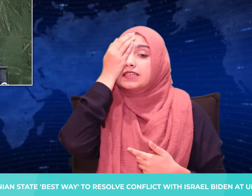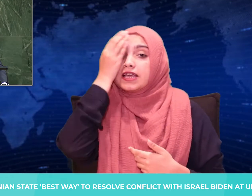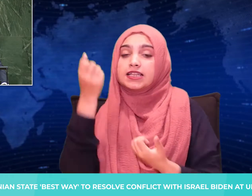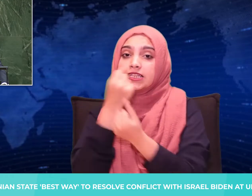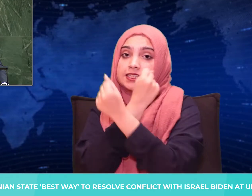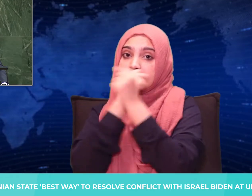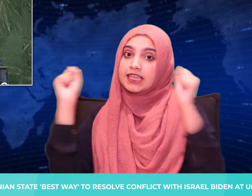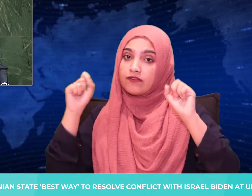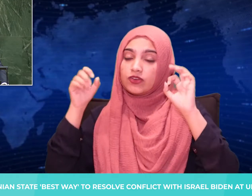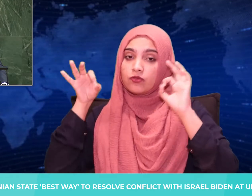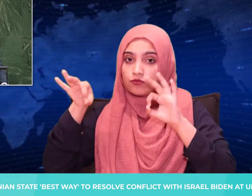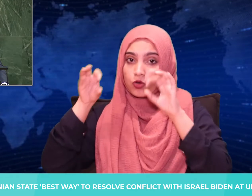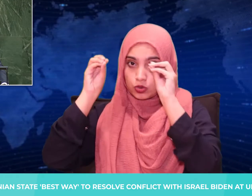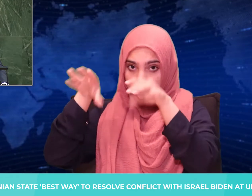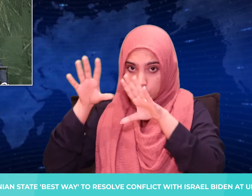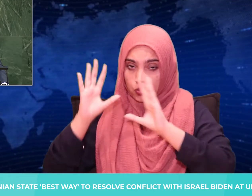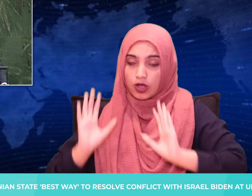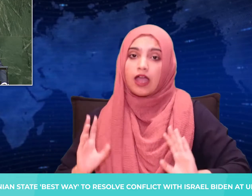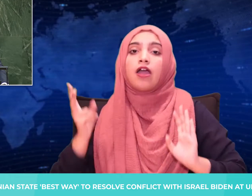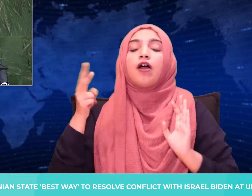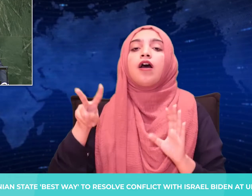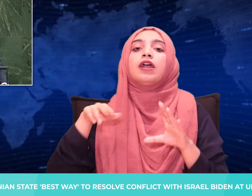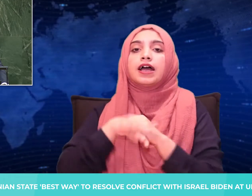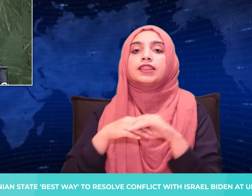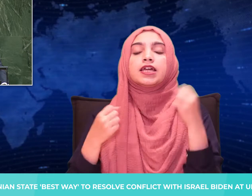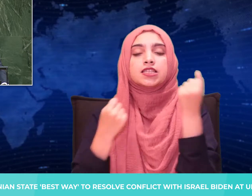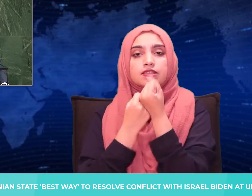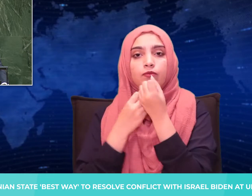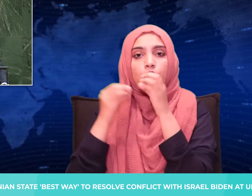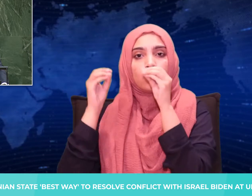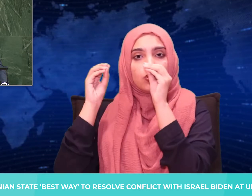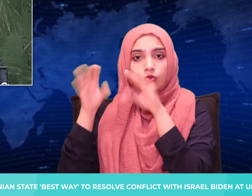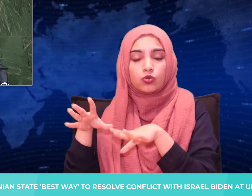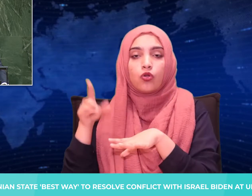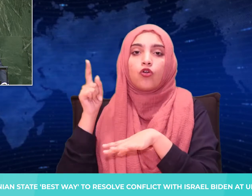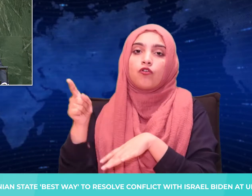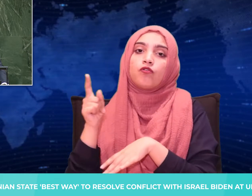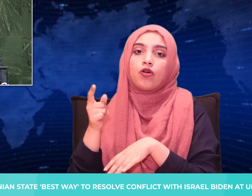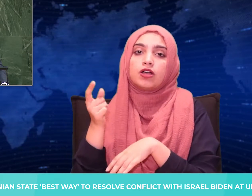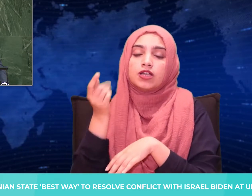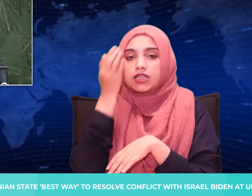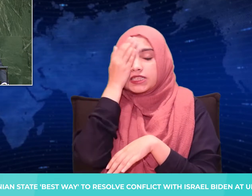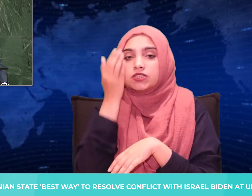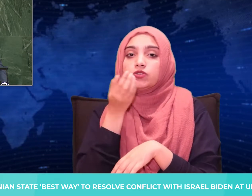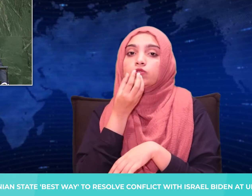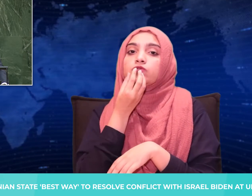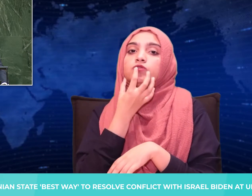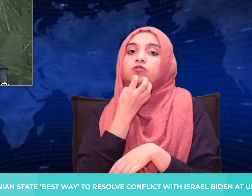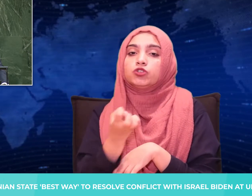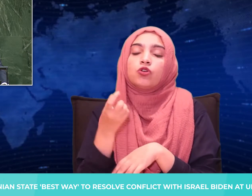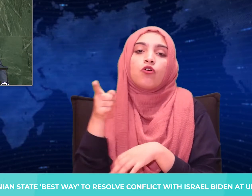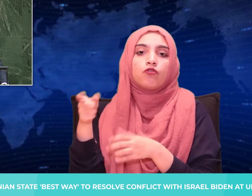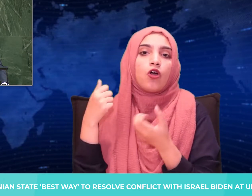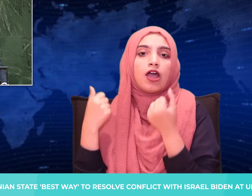without question and our support for an independent Jewish state is unequivocal, he said.